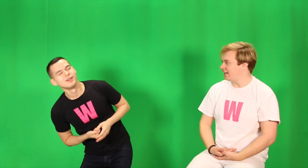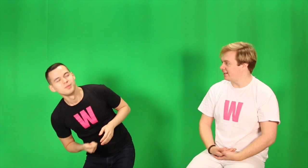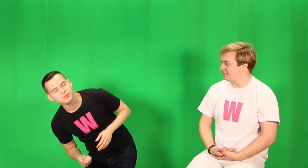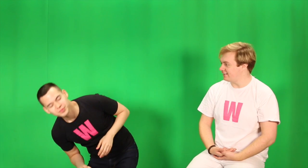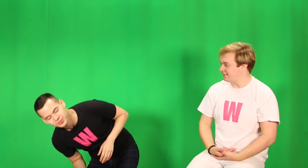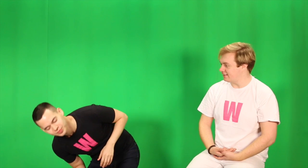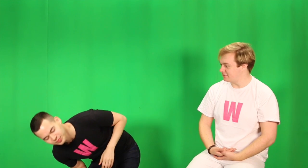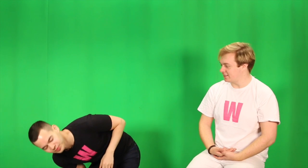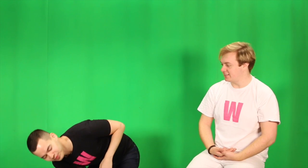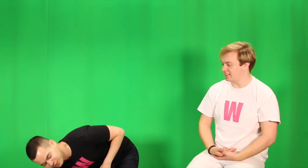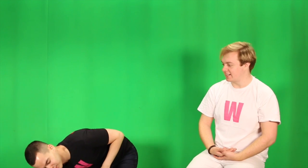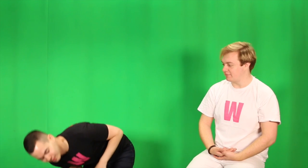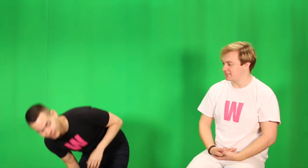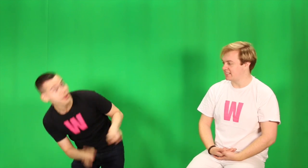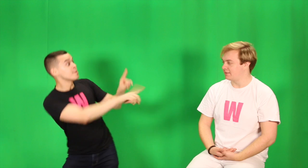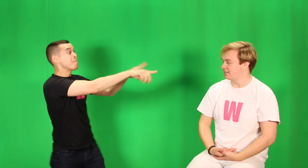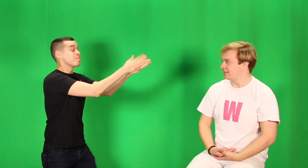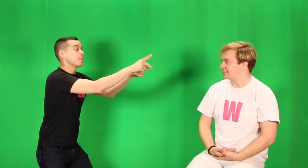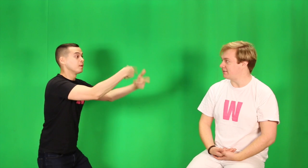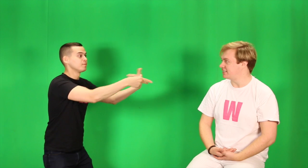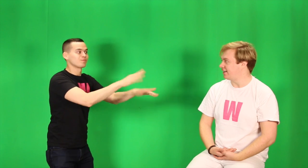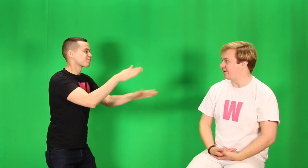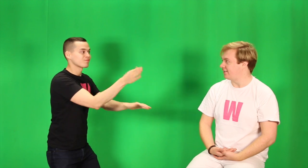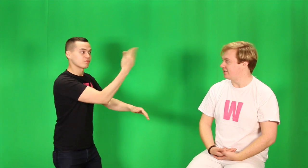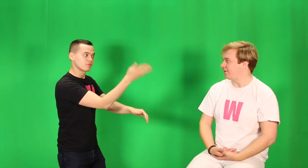Oh, I'm slowly dying, I've been stabbed. Stabbed in the heart? No.